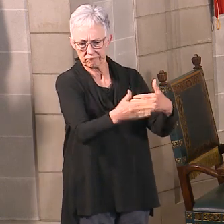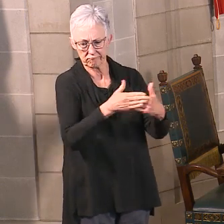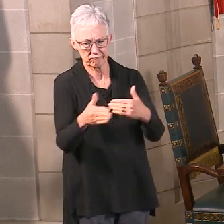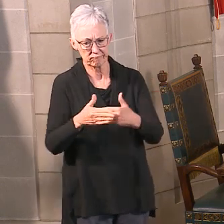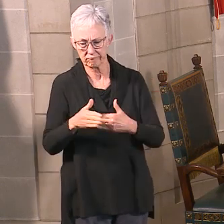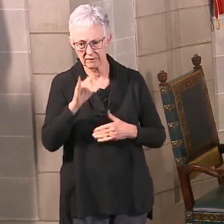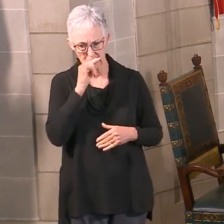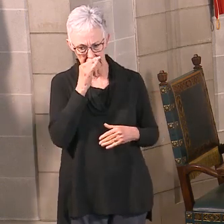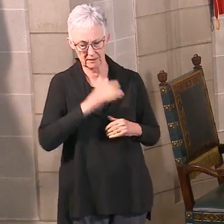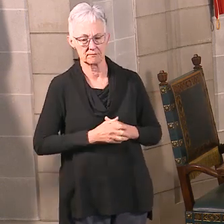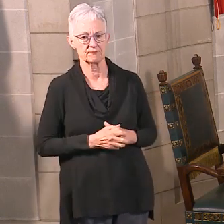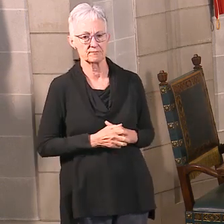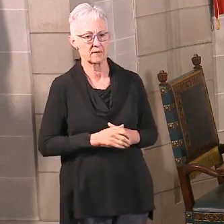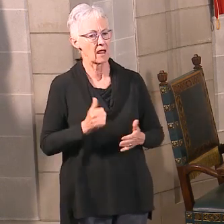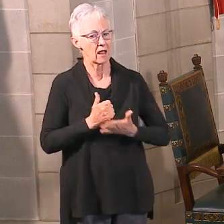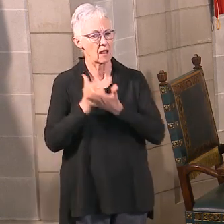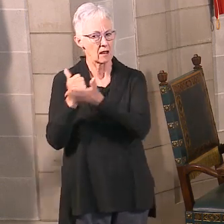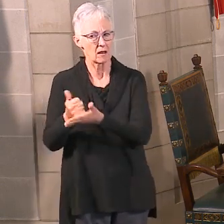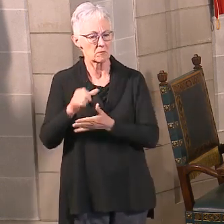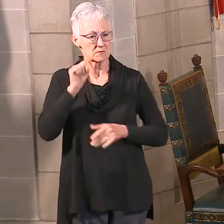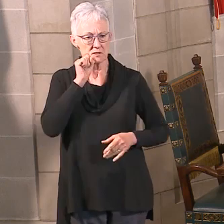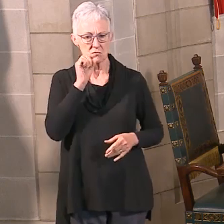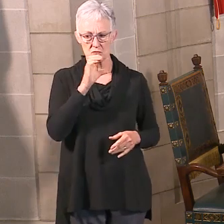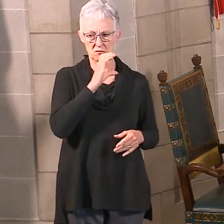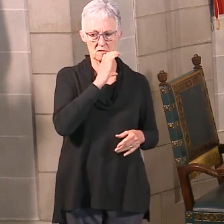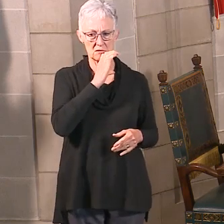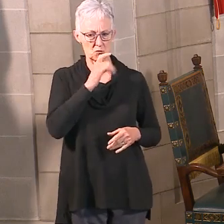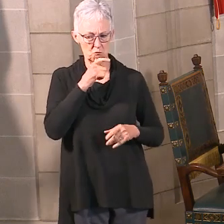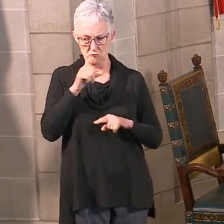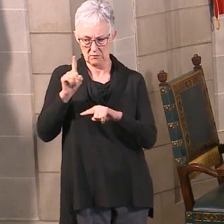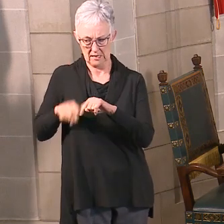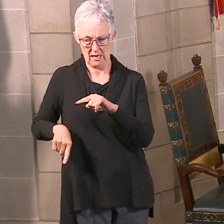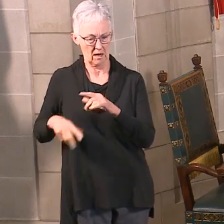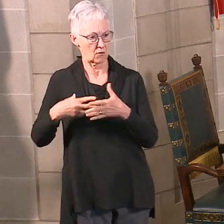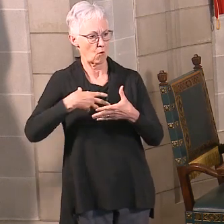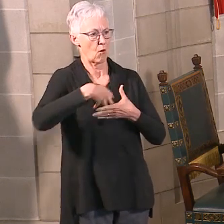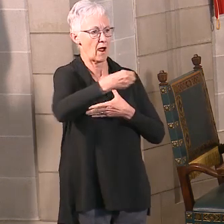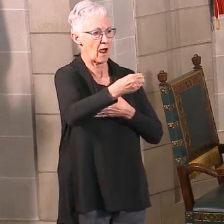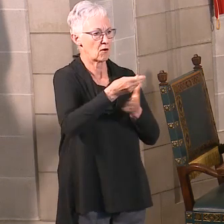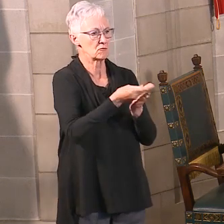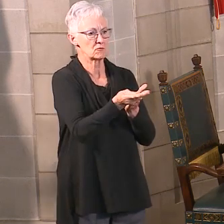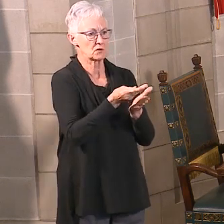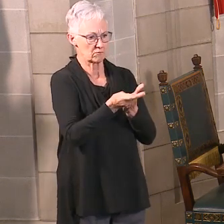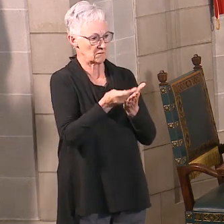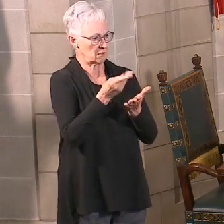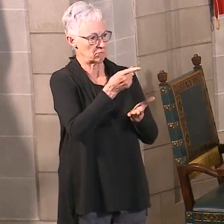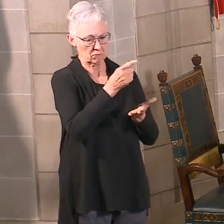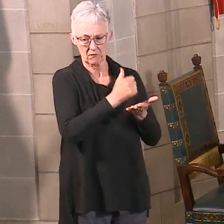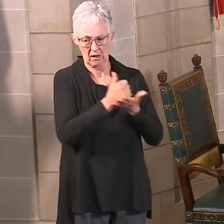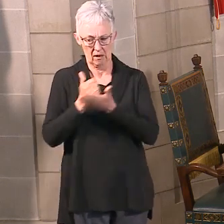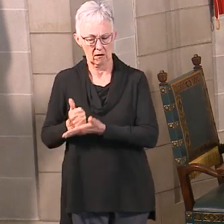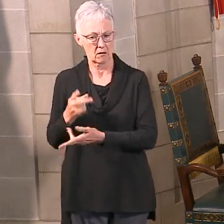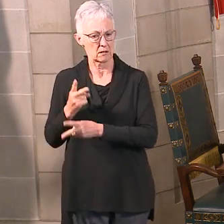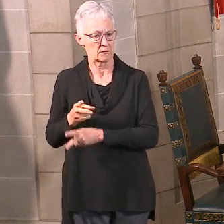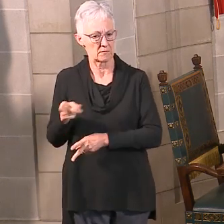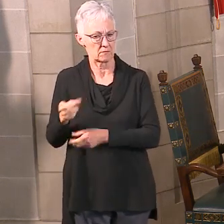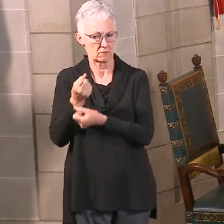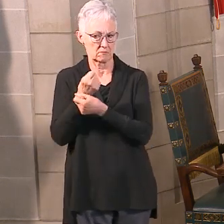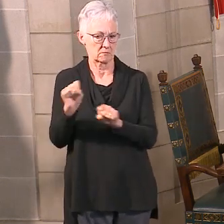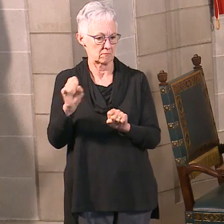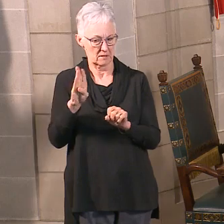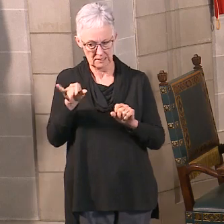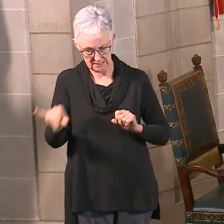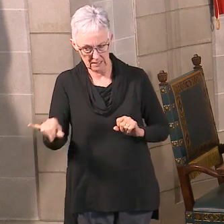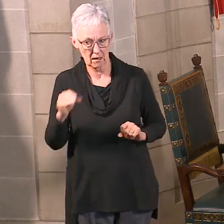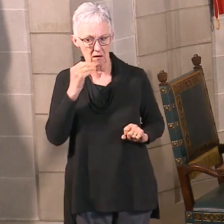go run errands for them so they can stay at home, or go shopping for them so that they don't have to go out. That's a great way to help keep our seniors safe. But don't go